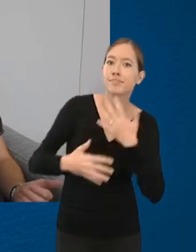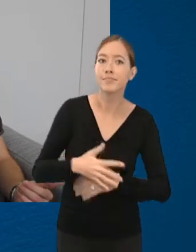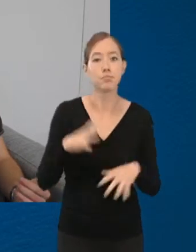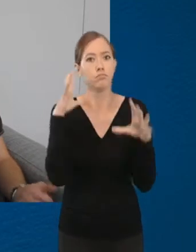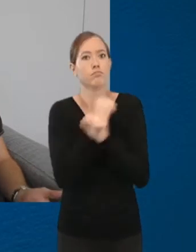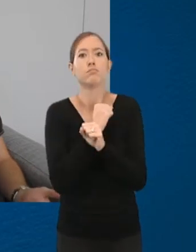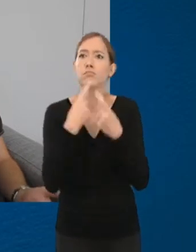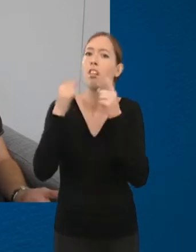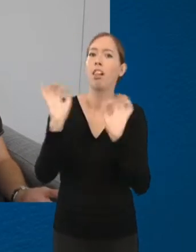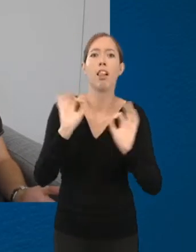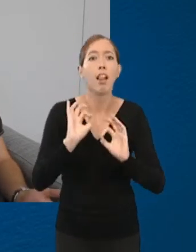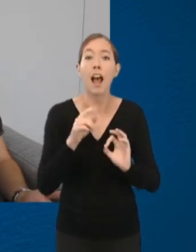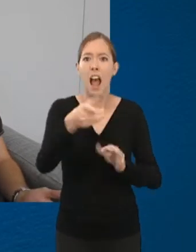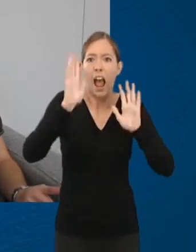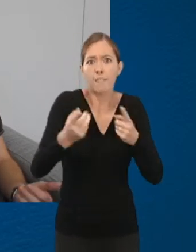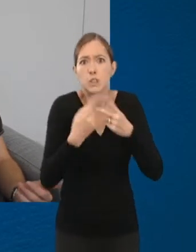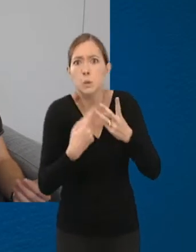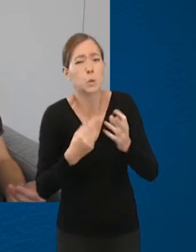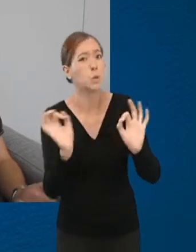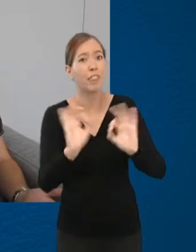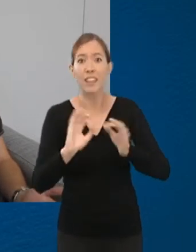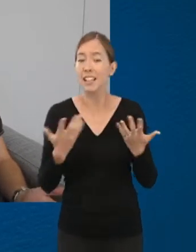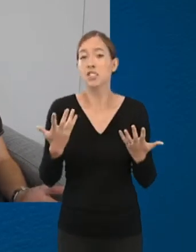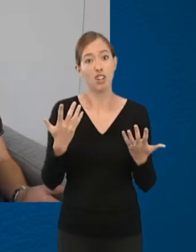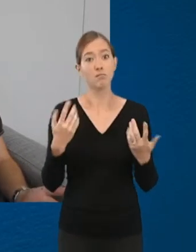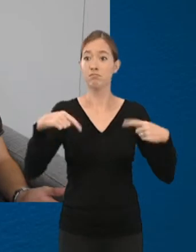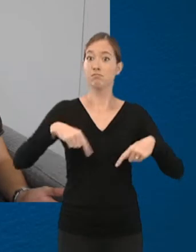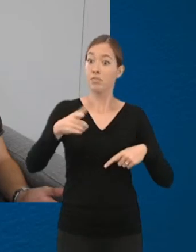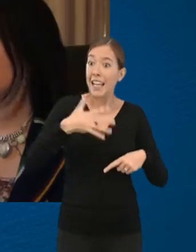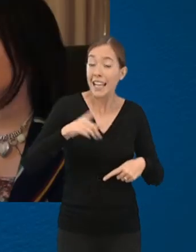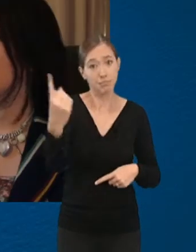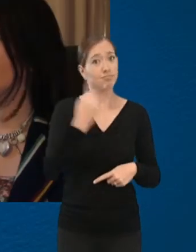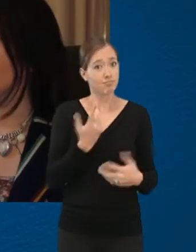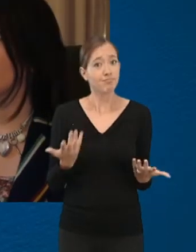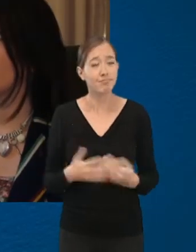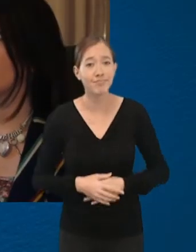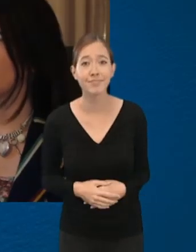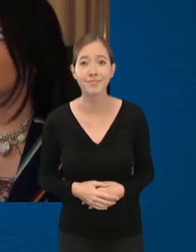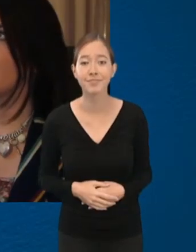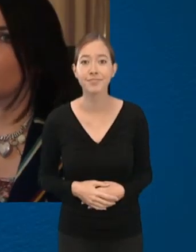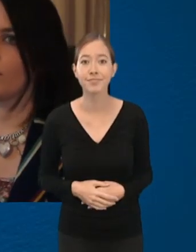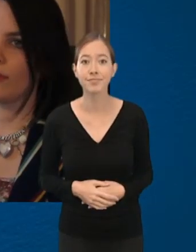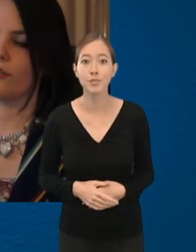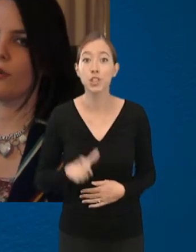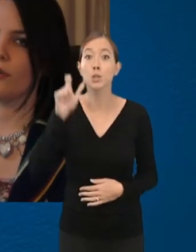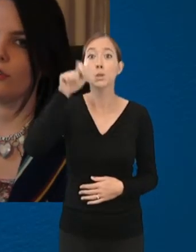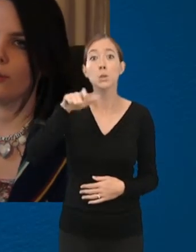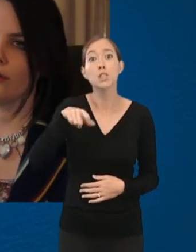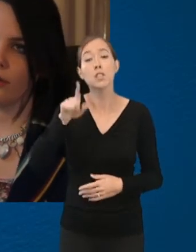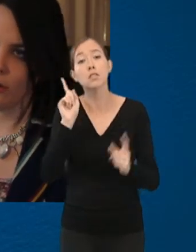There's no demands upon you at all. It's just there for you when you need it. There's any number of reasons why a student might go